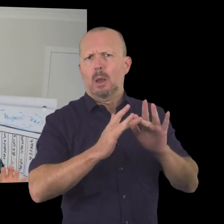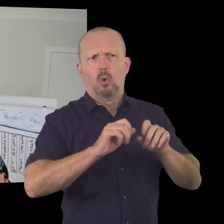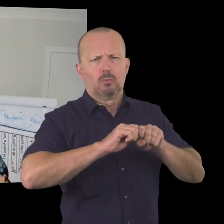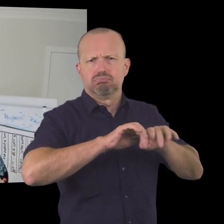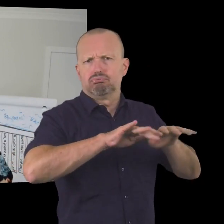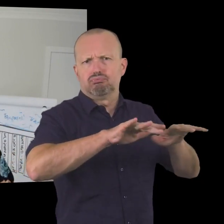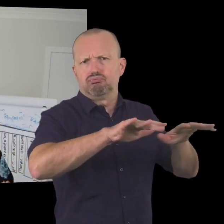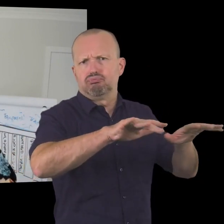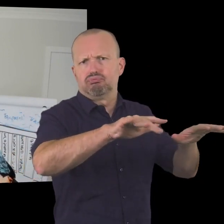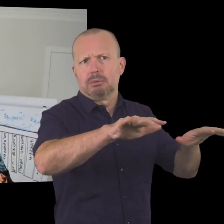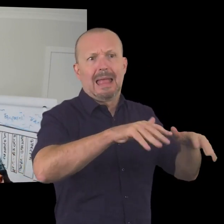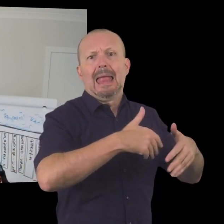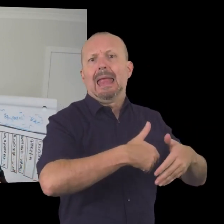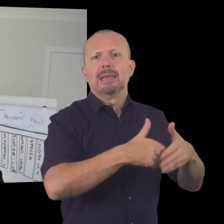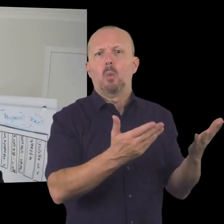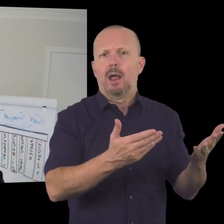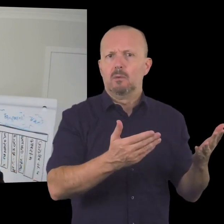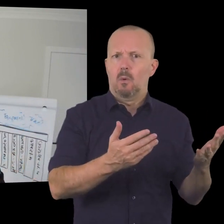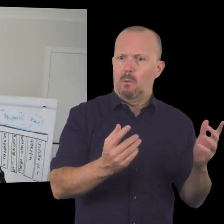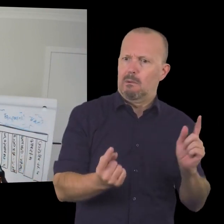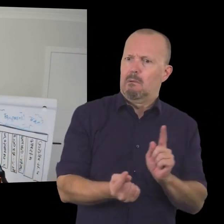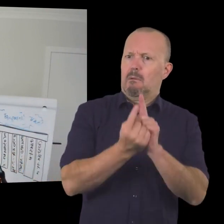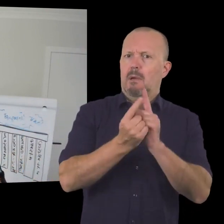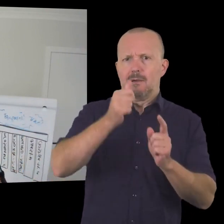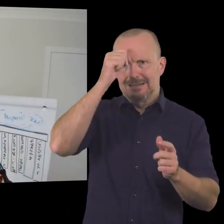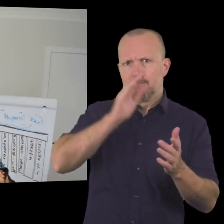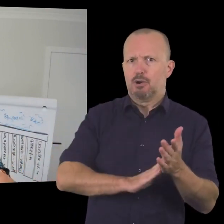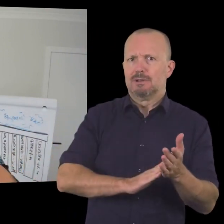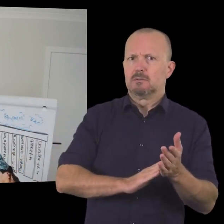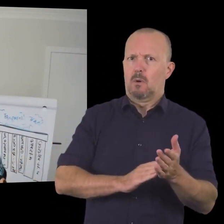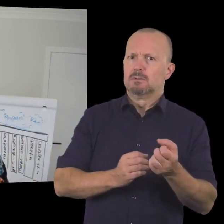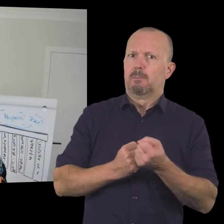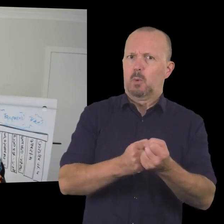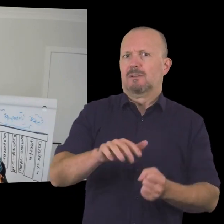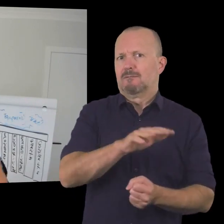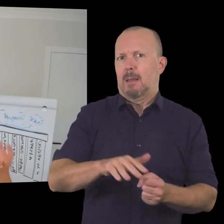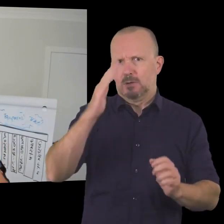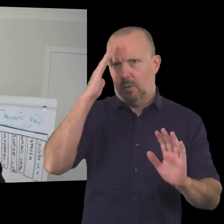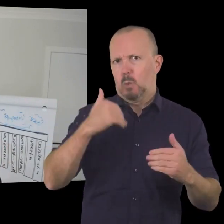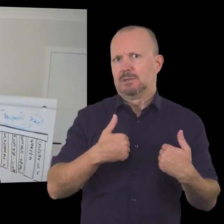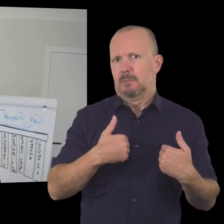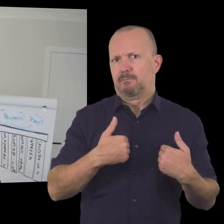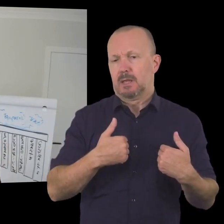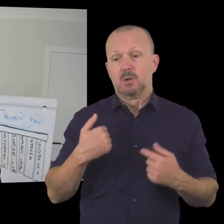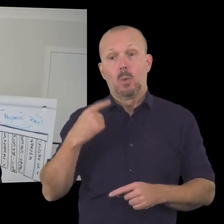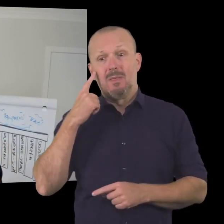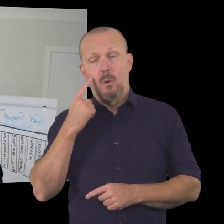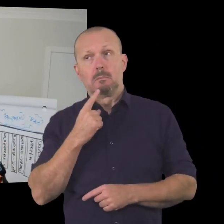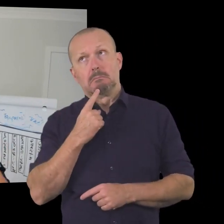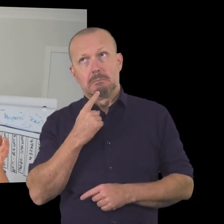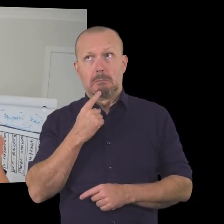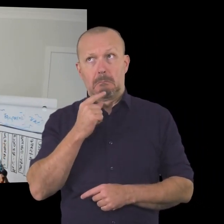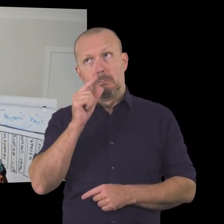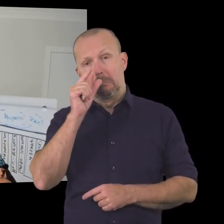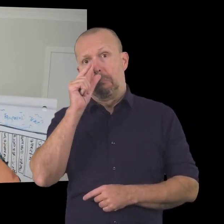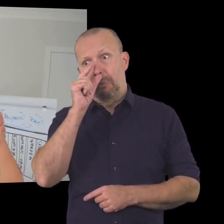you know anyone really who has had experience of uh uh supporting someone in the family with autism you know we could connect a sponsor with and we